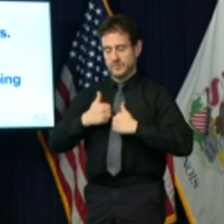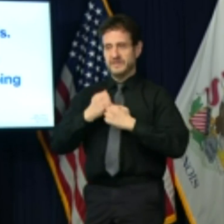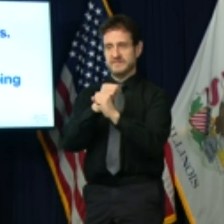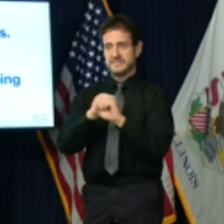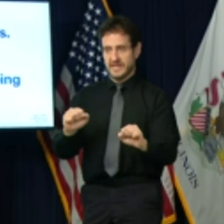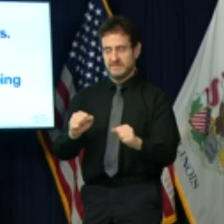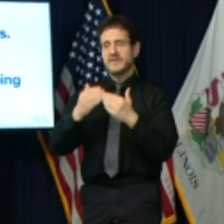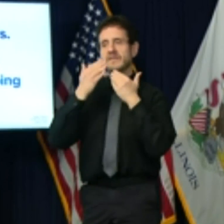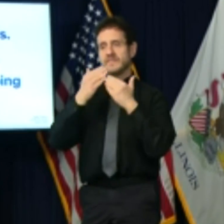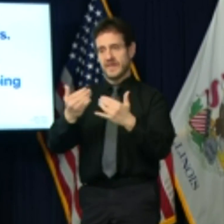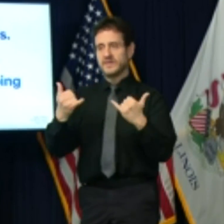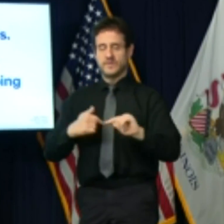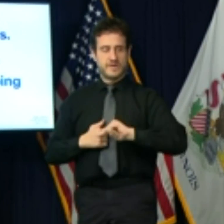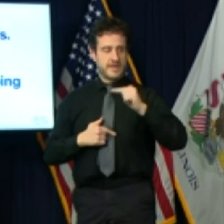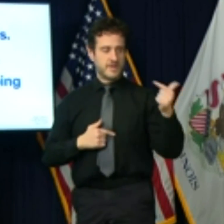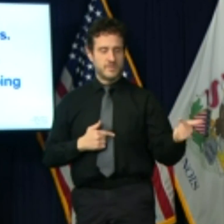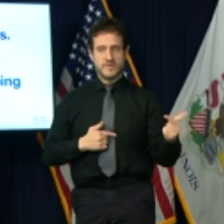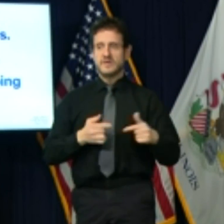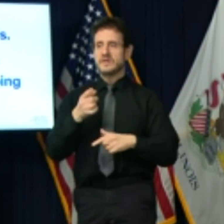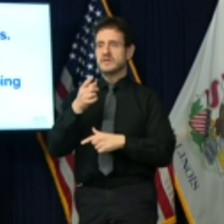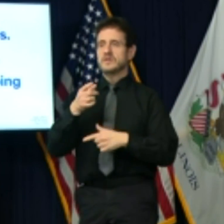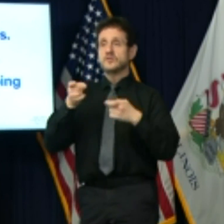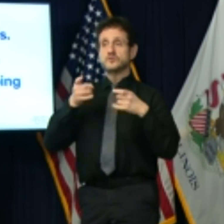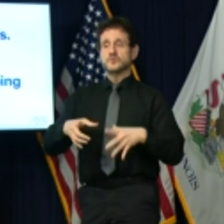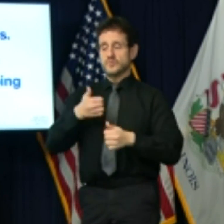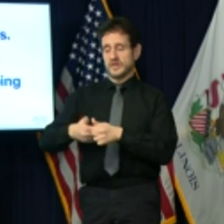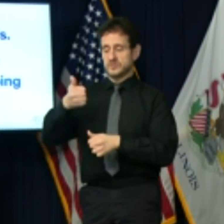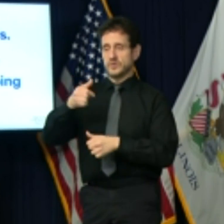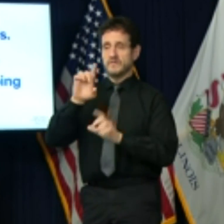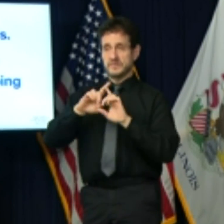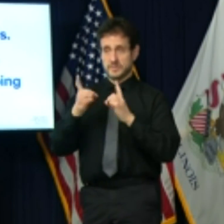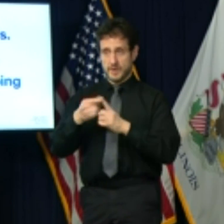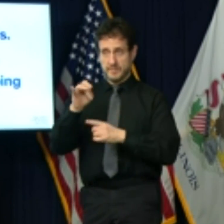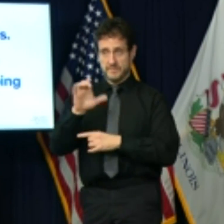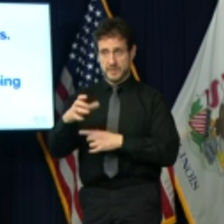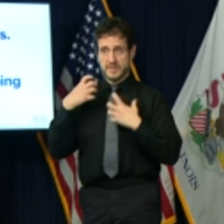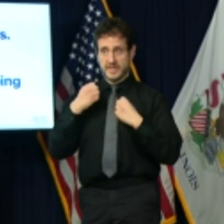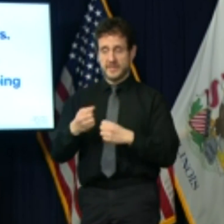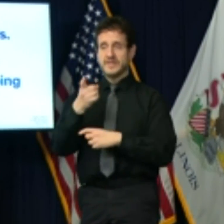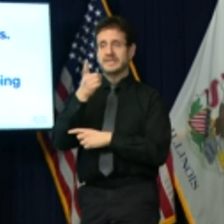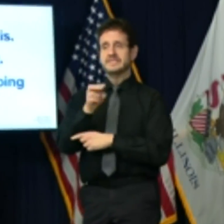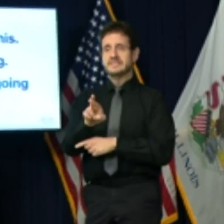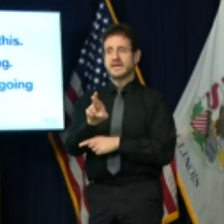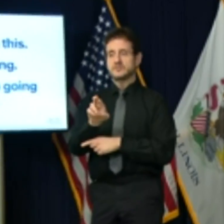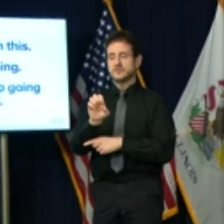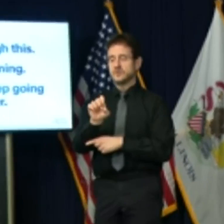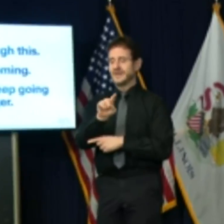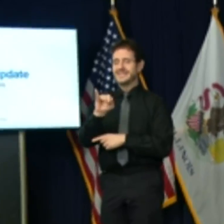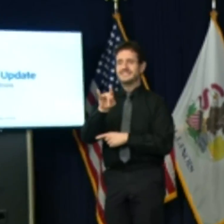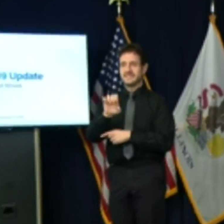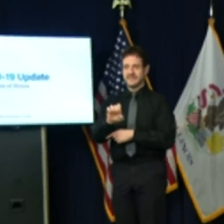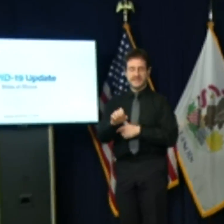And with that, I'd like to turn it over to our director of the Department of Public Health, Dr. Nghazi Ezeke. Dr.